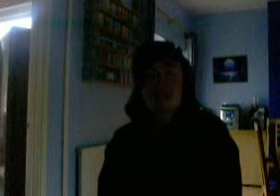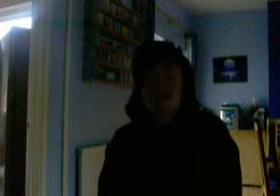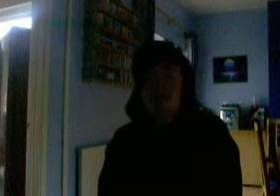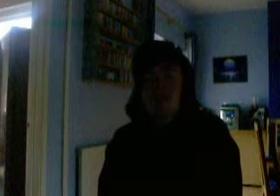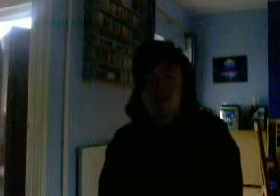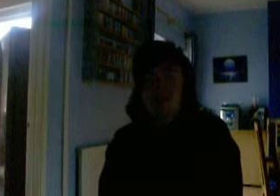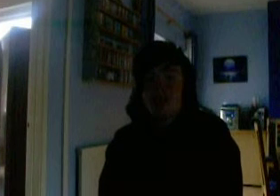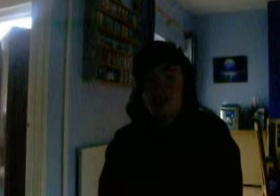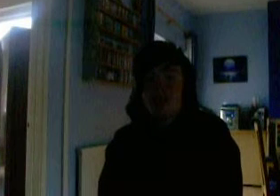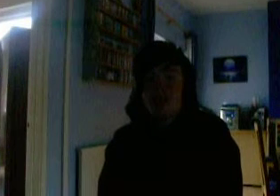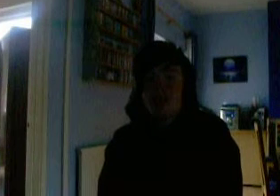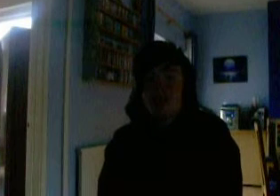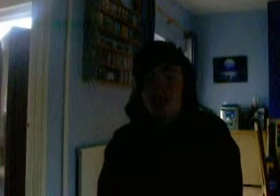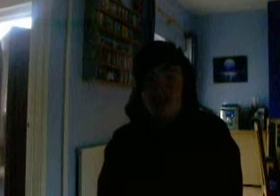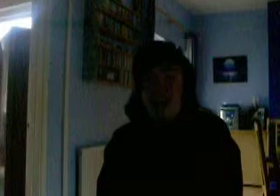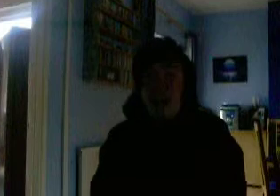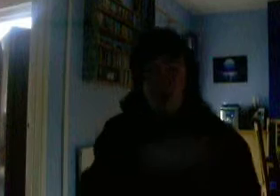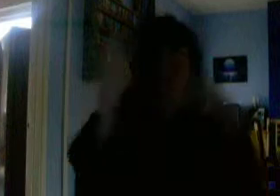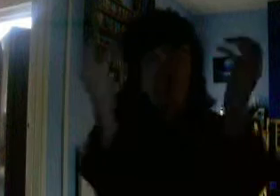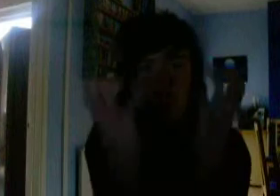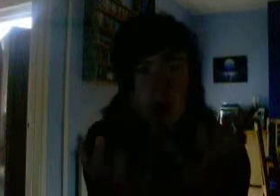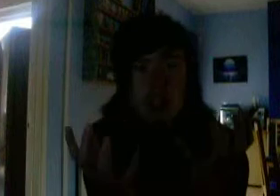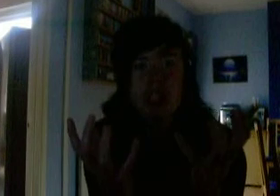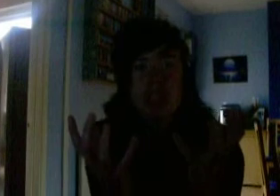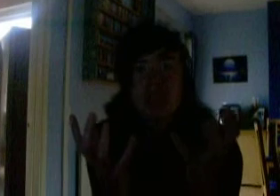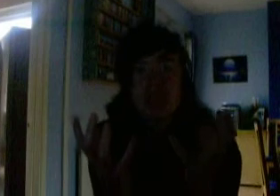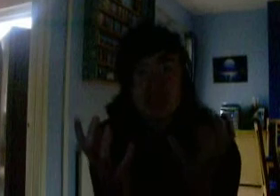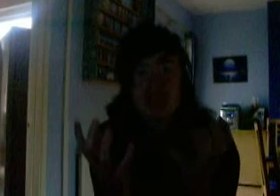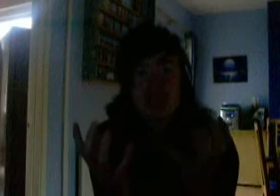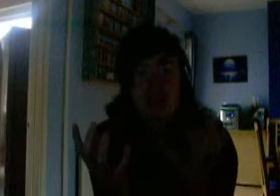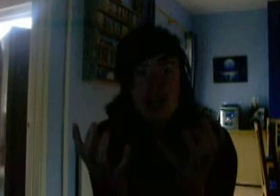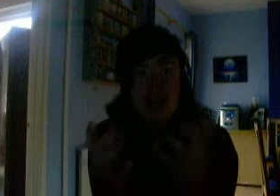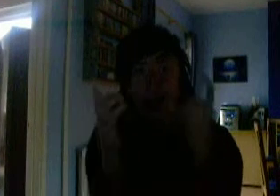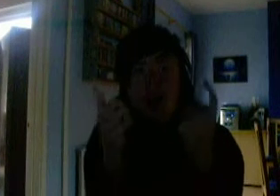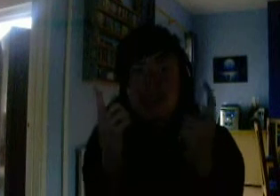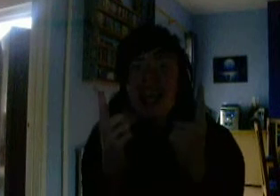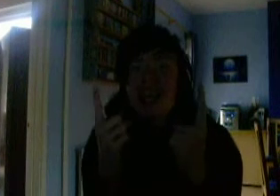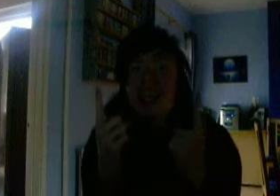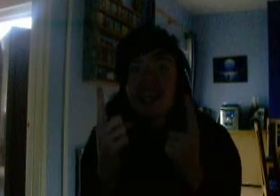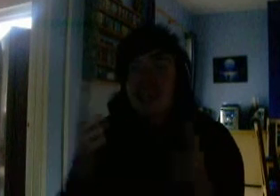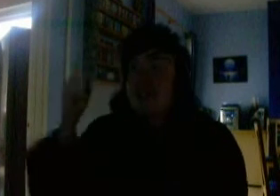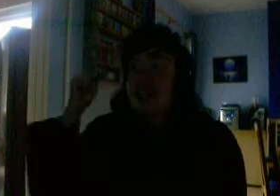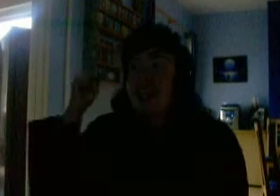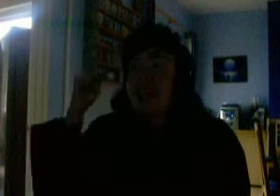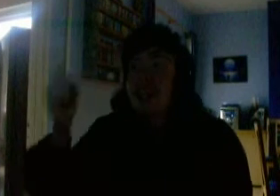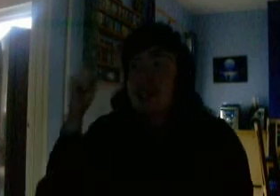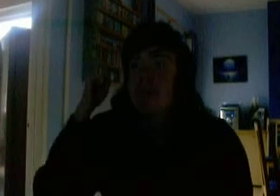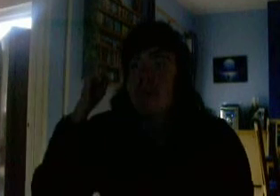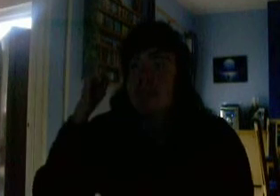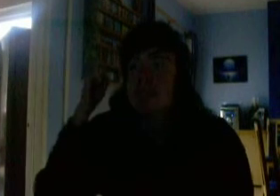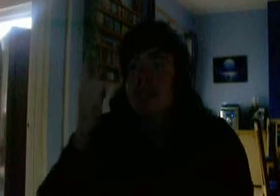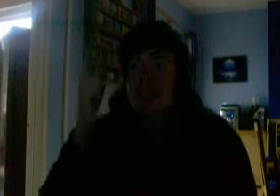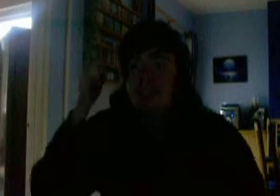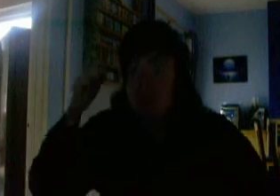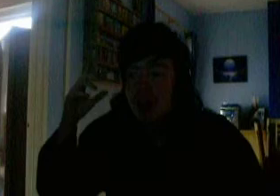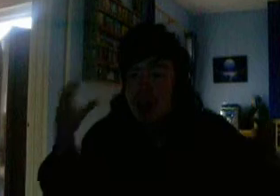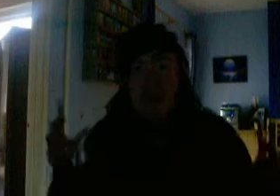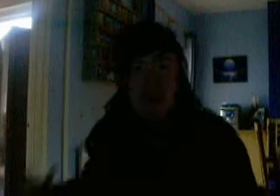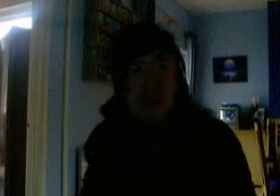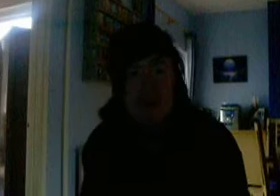version. It was bullshit. How exactly can you make a game about the best, one of the best horror